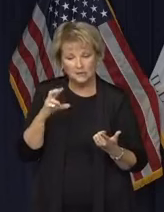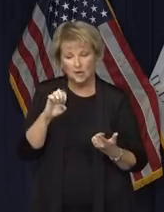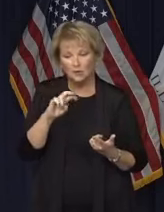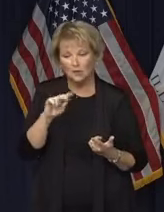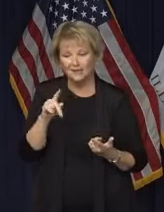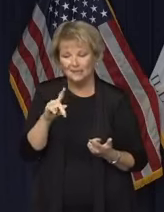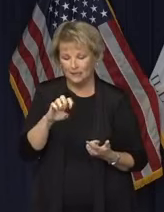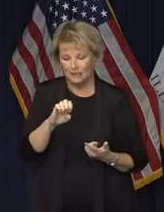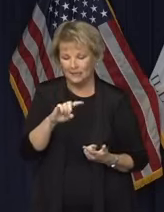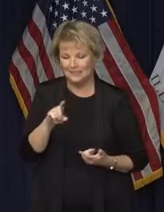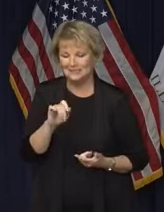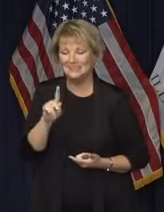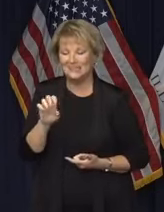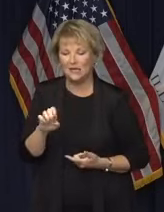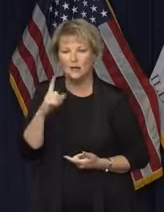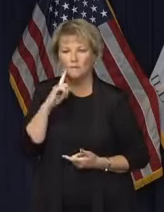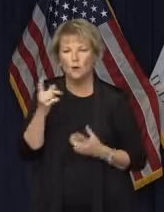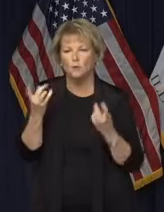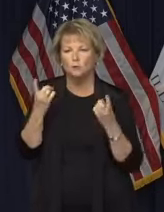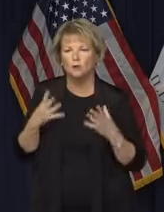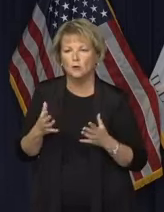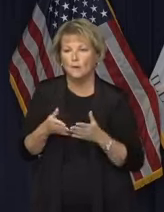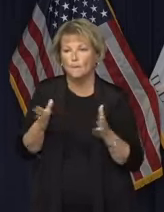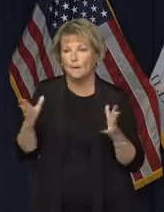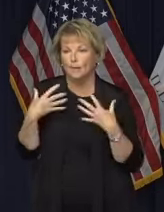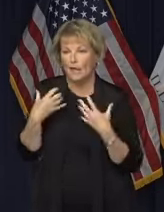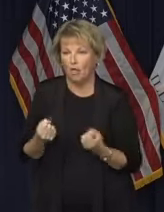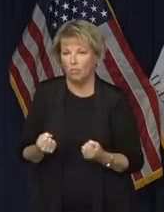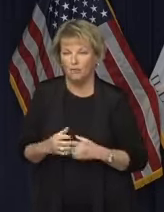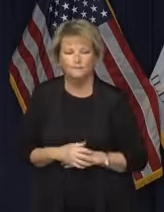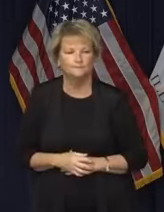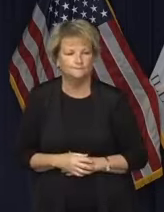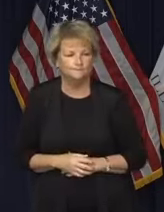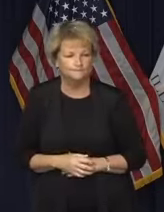Ezeke, the Director of our Department of Public Health. Doctor. Thank you, sir.